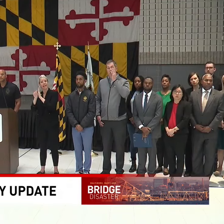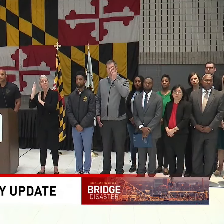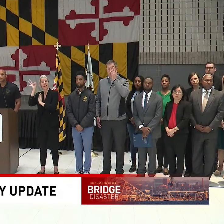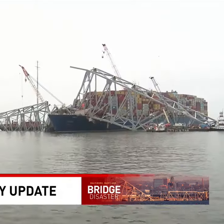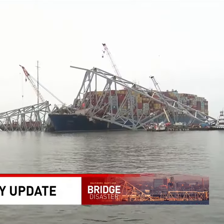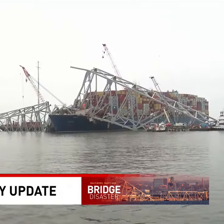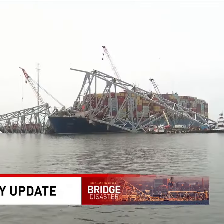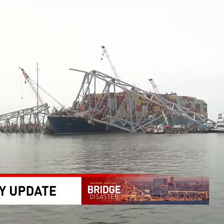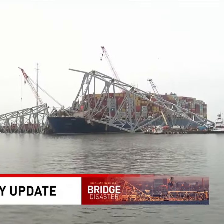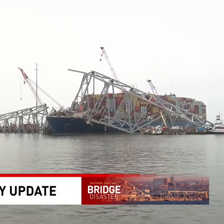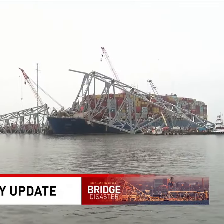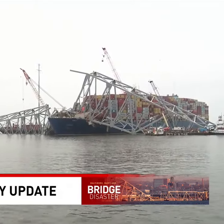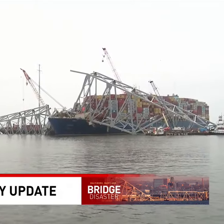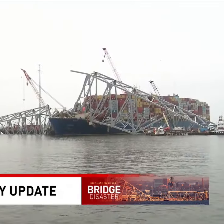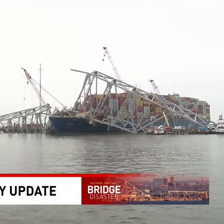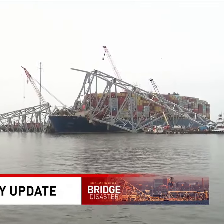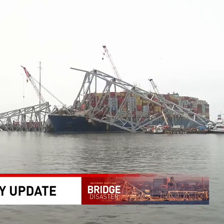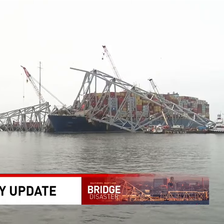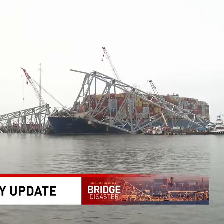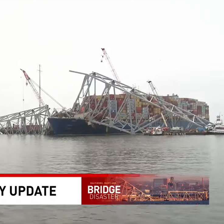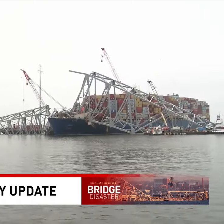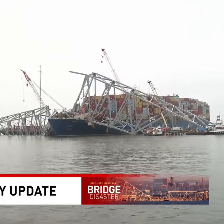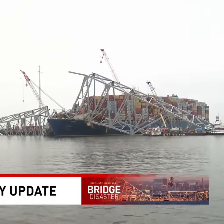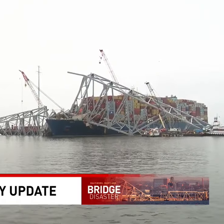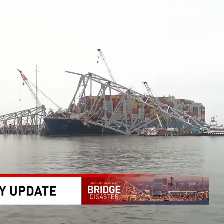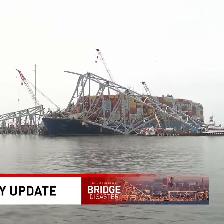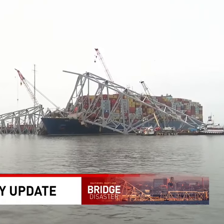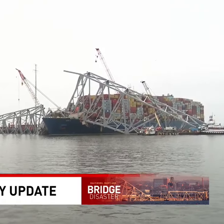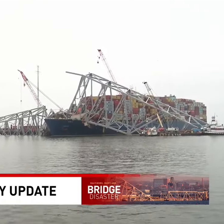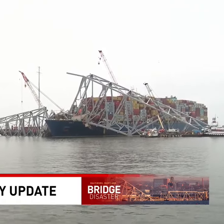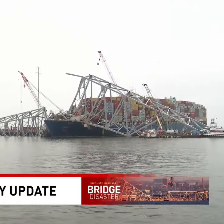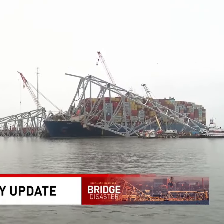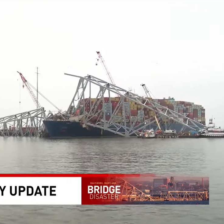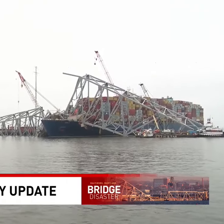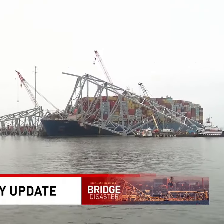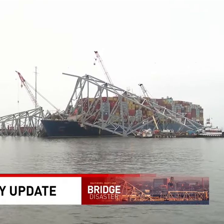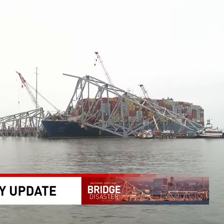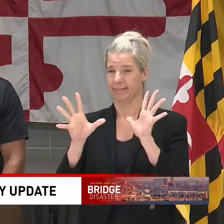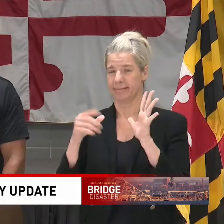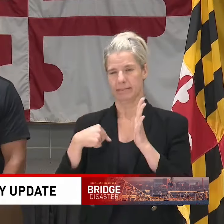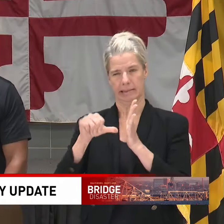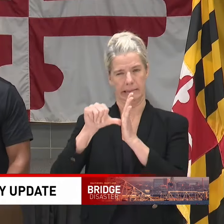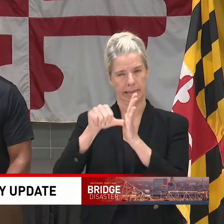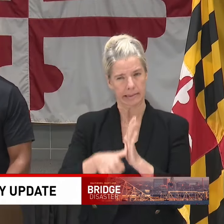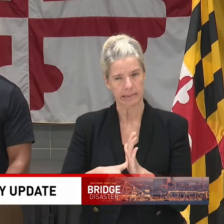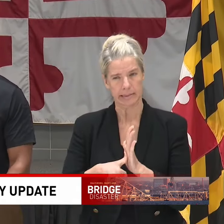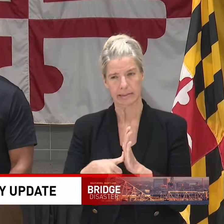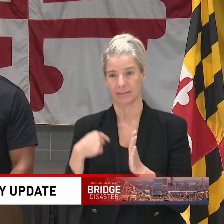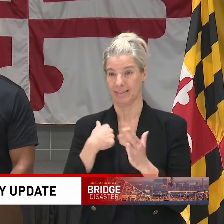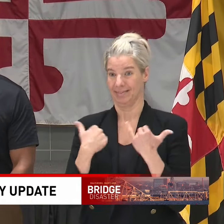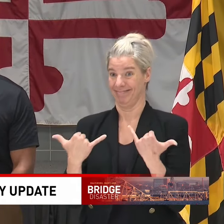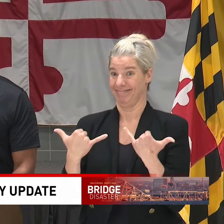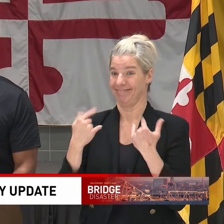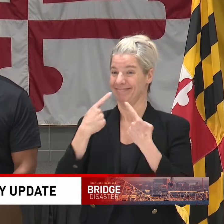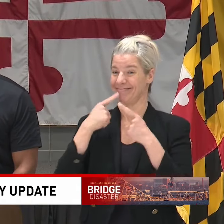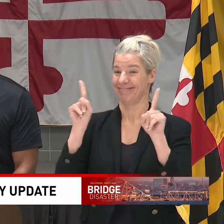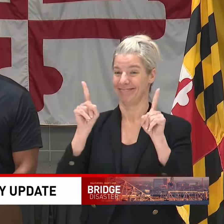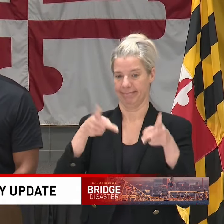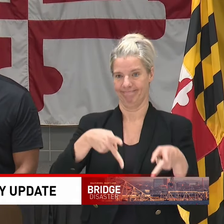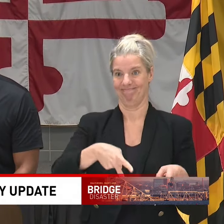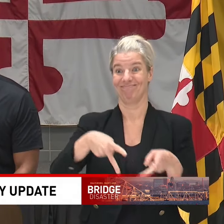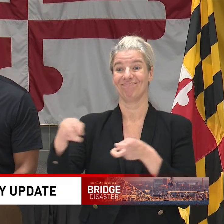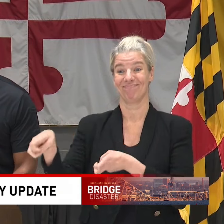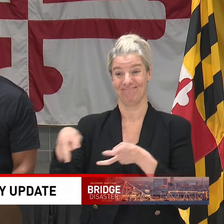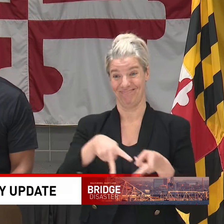Friday, Governor Moore says they're taking steps to find them and clear the wreckage from the water. We have now successfully removed around